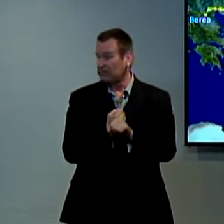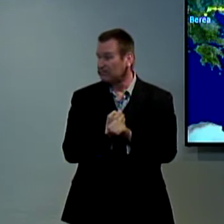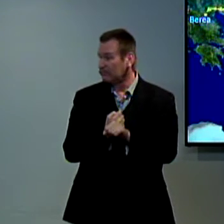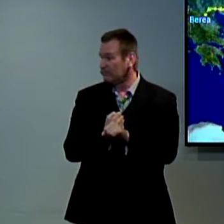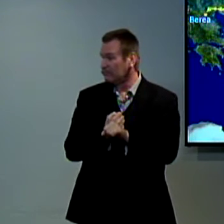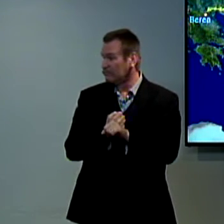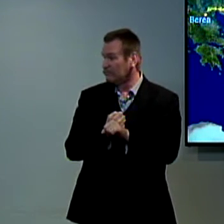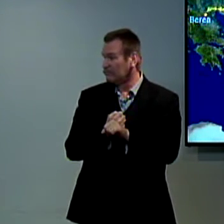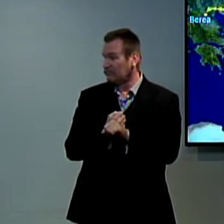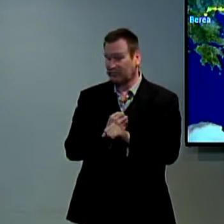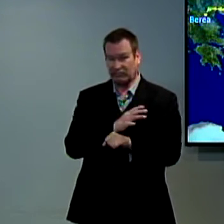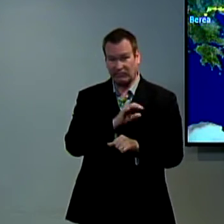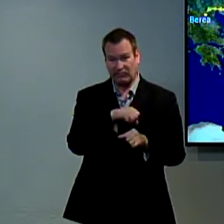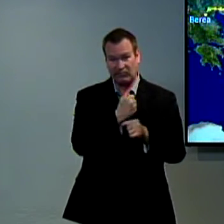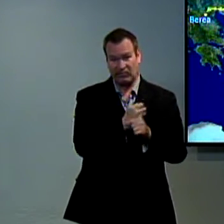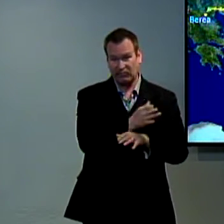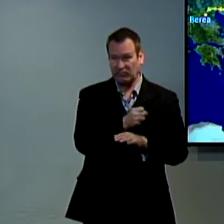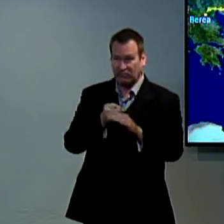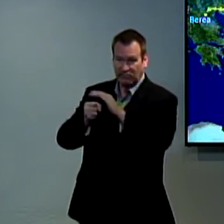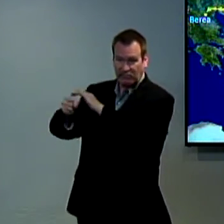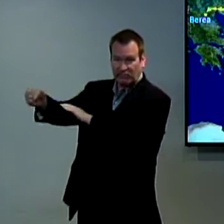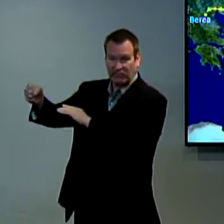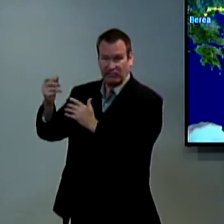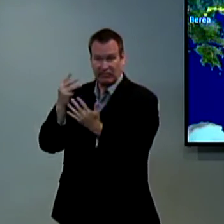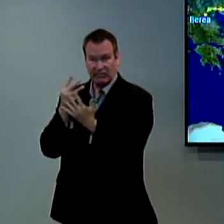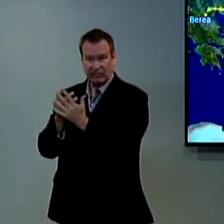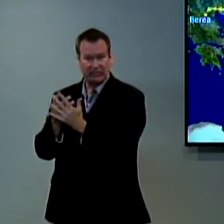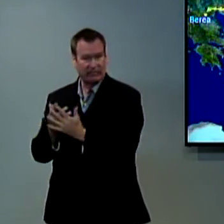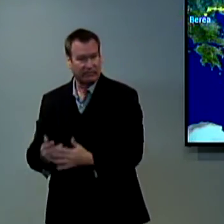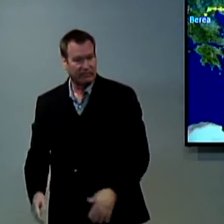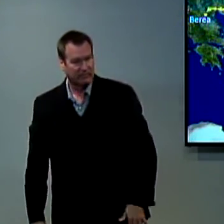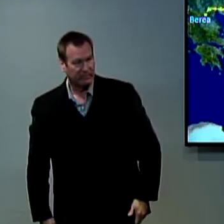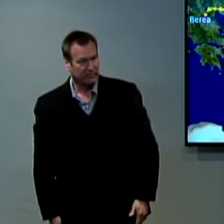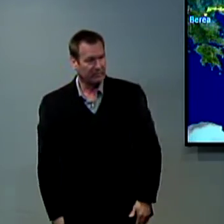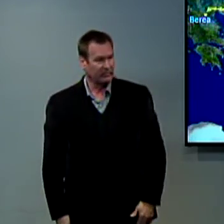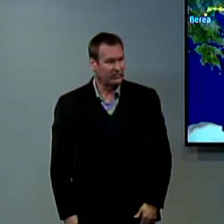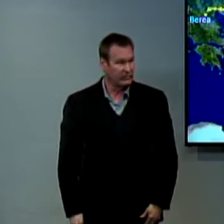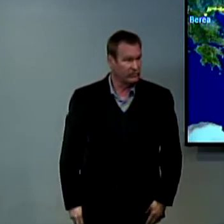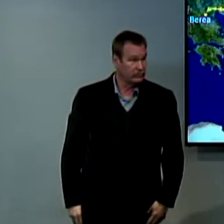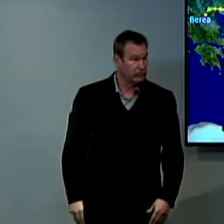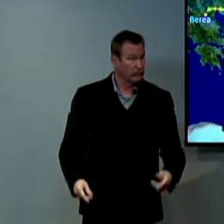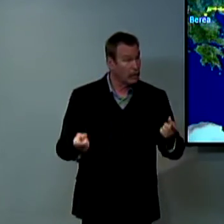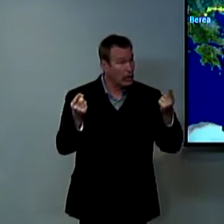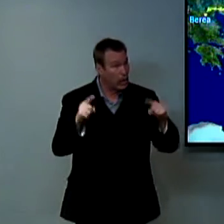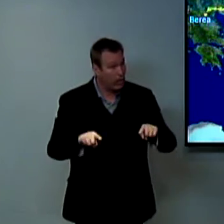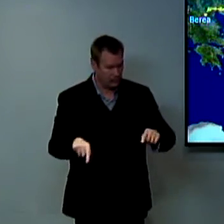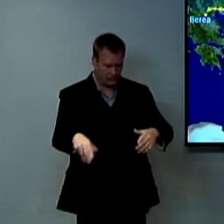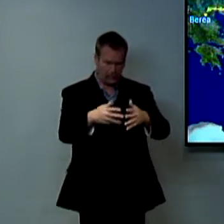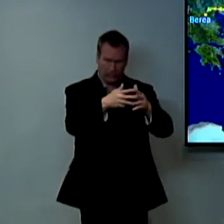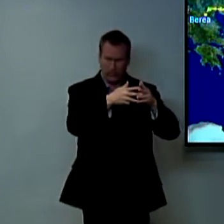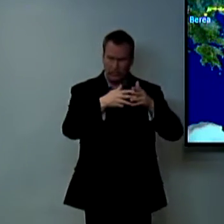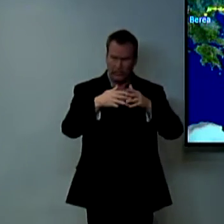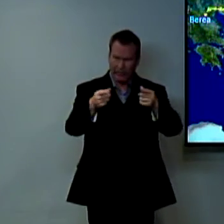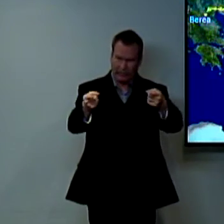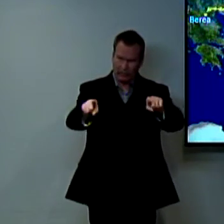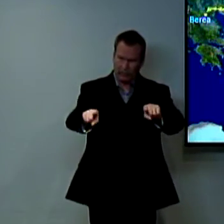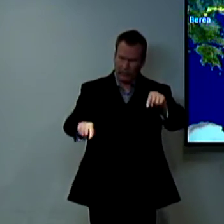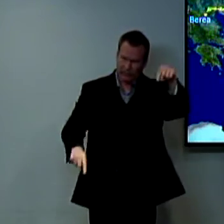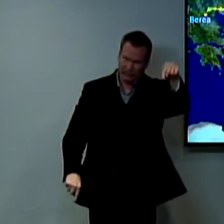if a person if was to stubbornly stand and continue to preach they might be imprisoned it happens in America